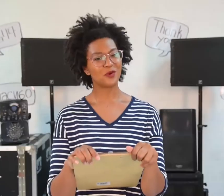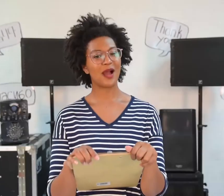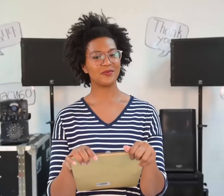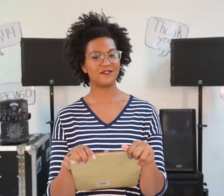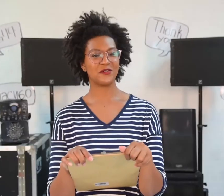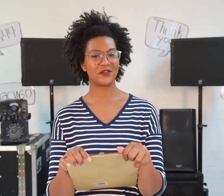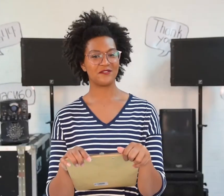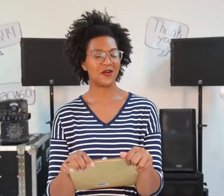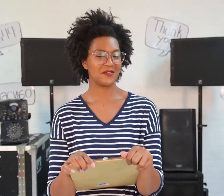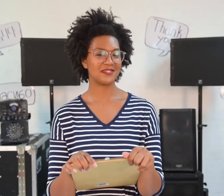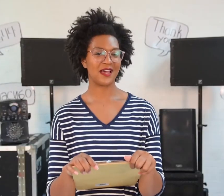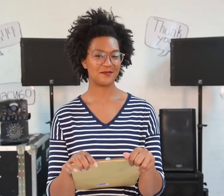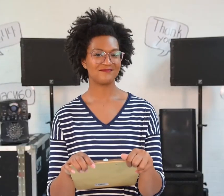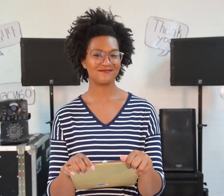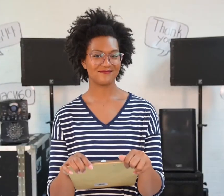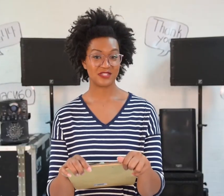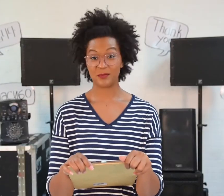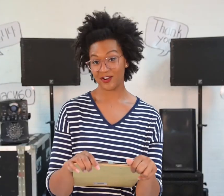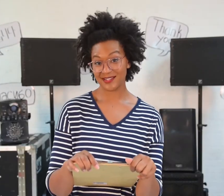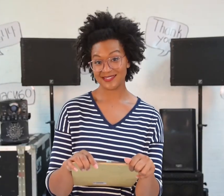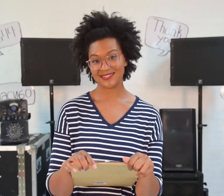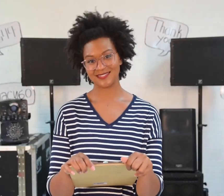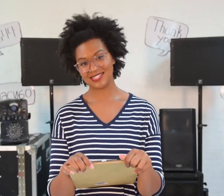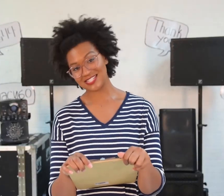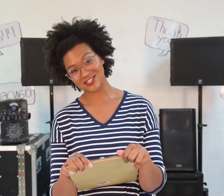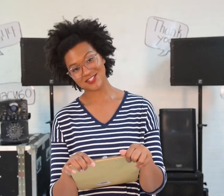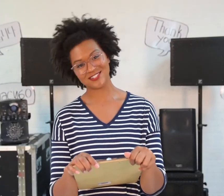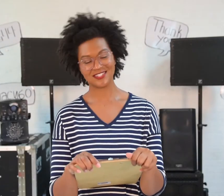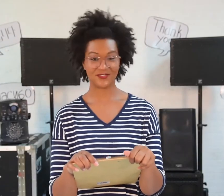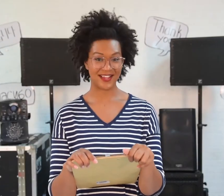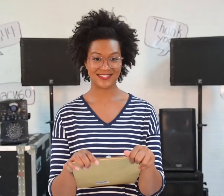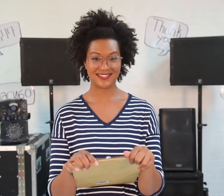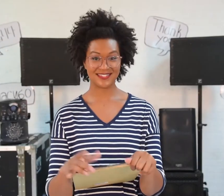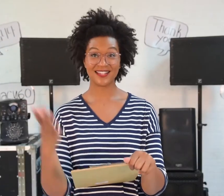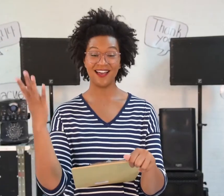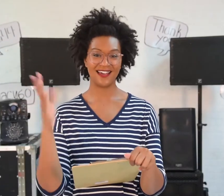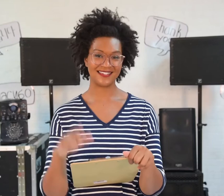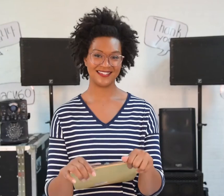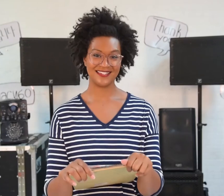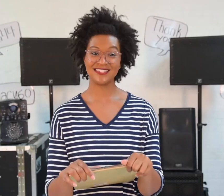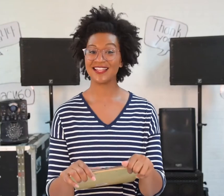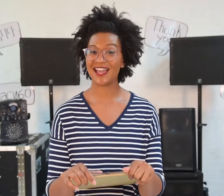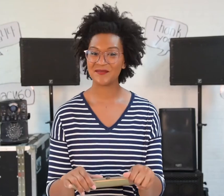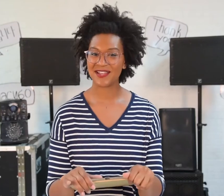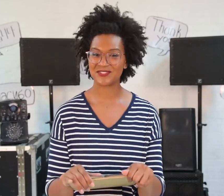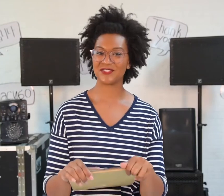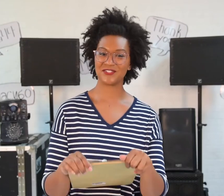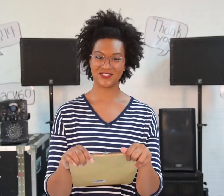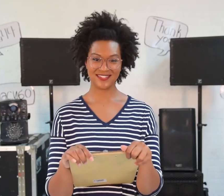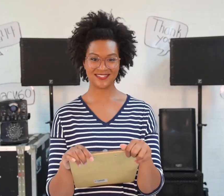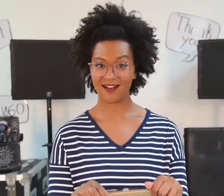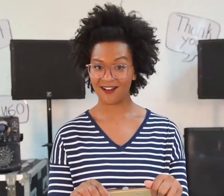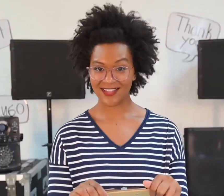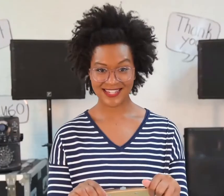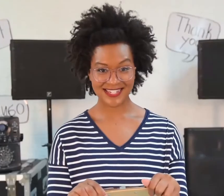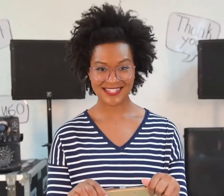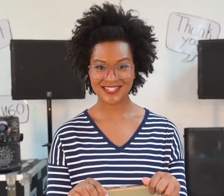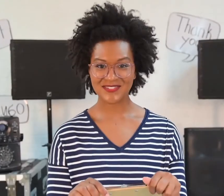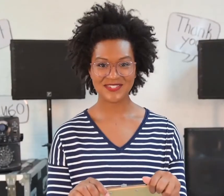probably feel grateful all the time to parents to teachers to friends to God to the guy who bags your groceries all you need to do is